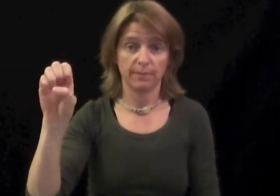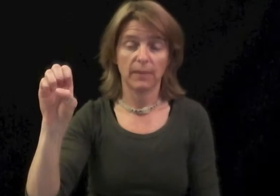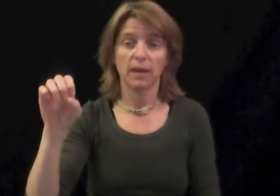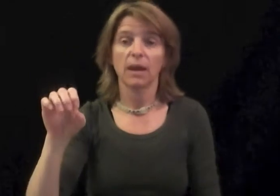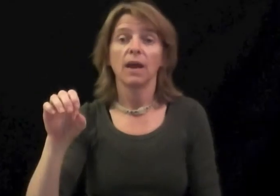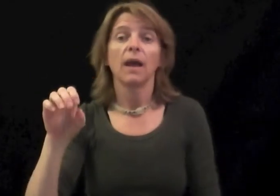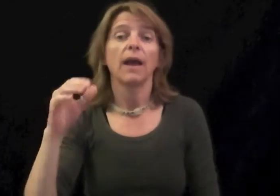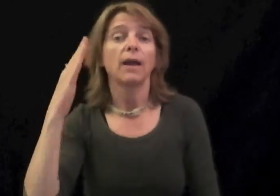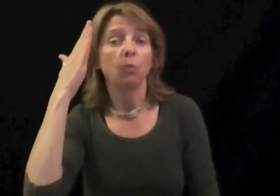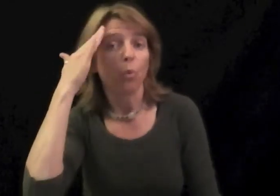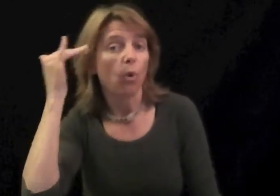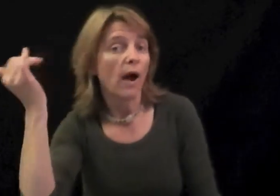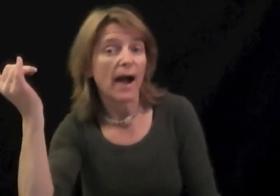AND WHY.